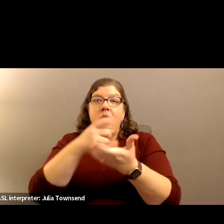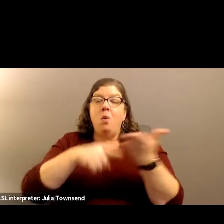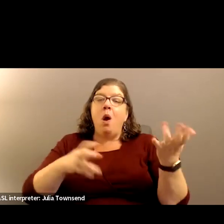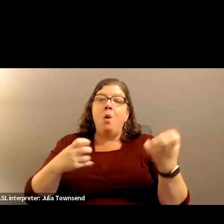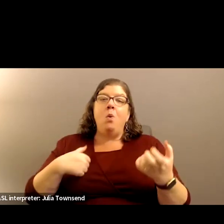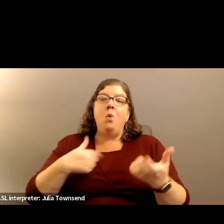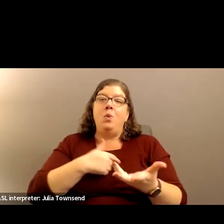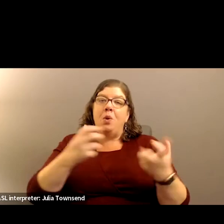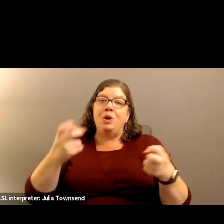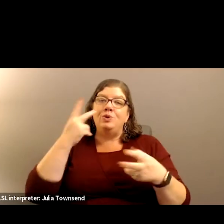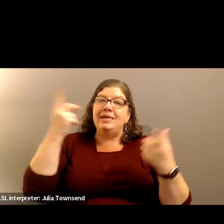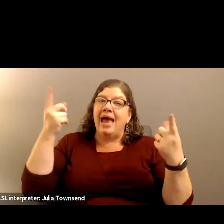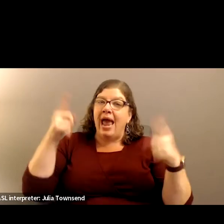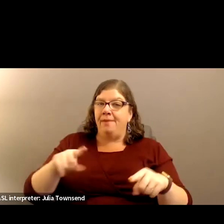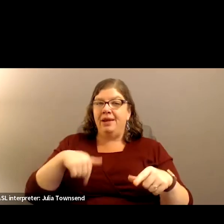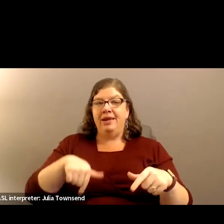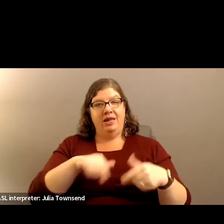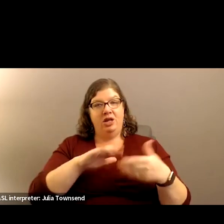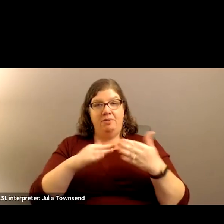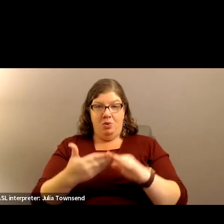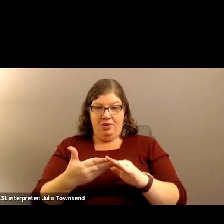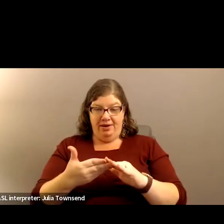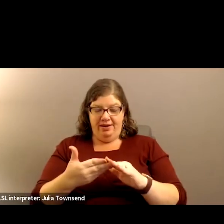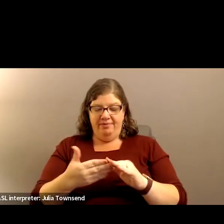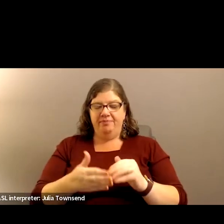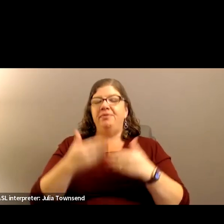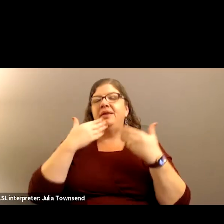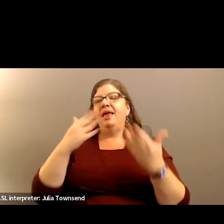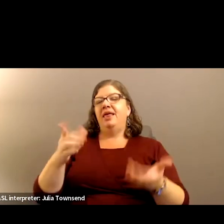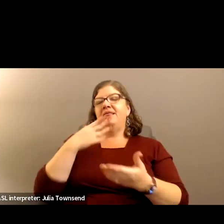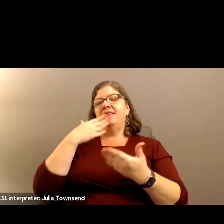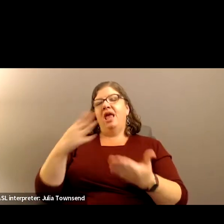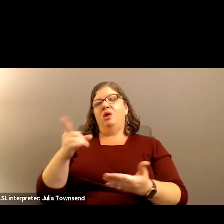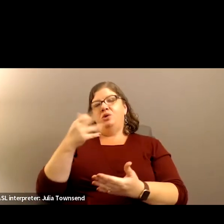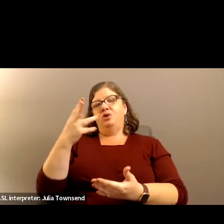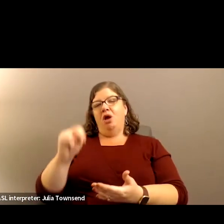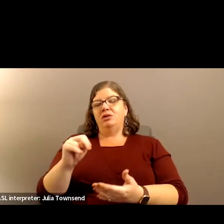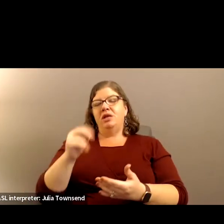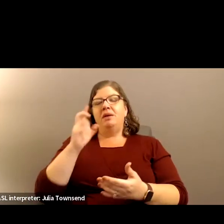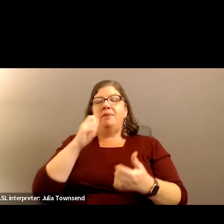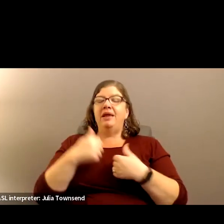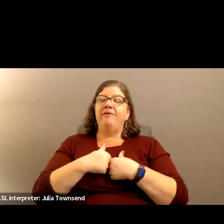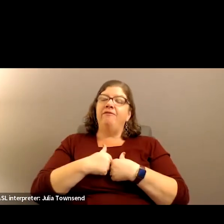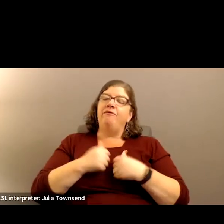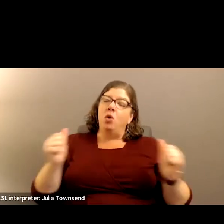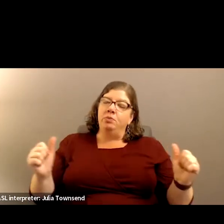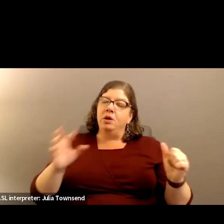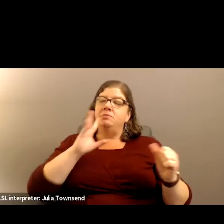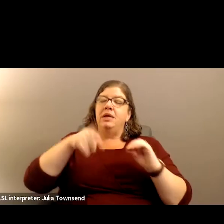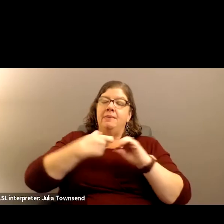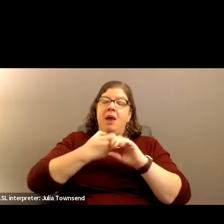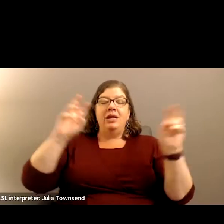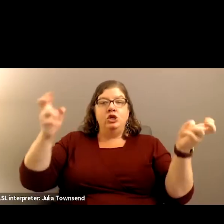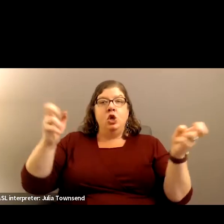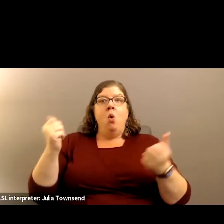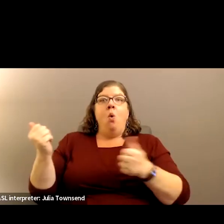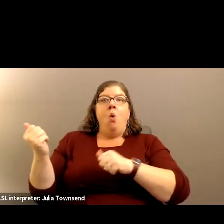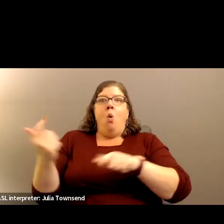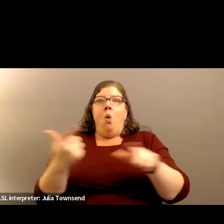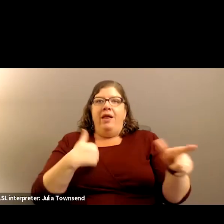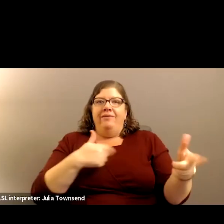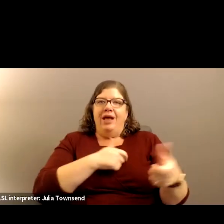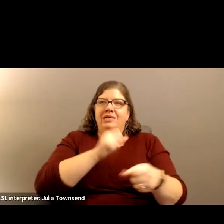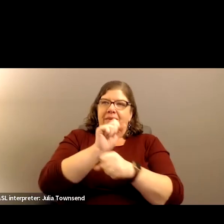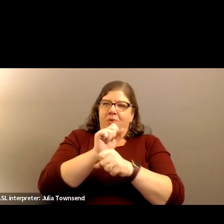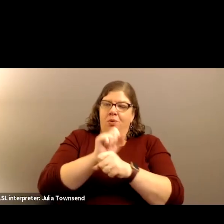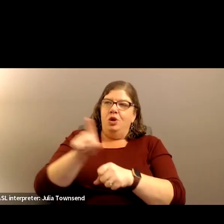want to see happen in our community. But again, I want to thank Dawson so much for being vulnerable and speaking on an issue that I think we've all been working on.